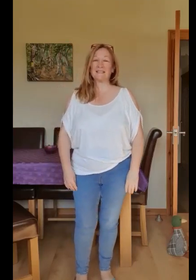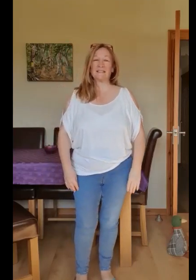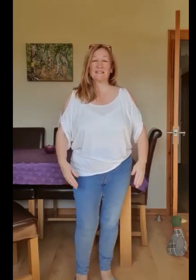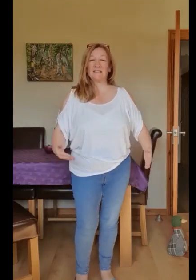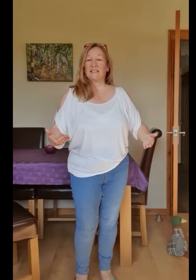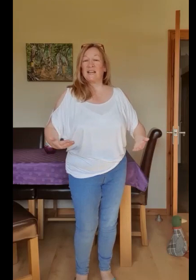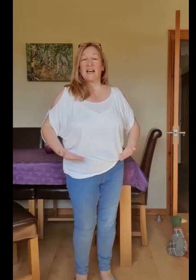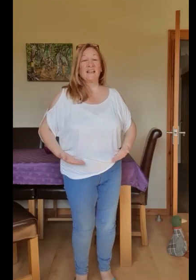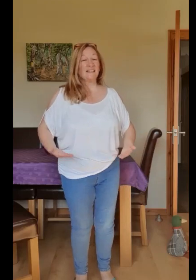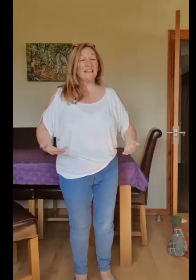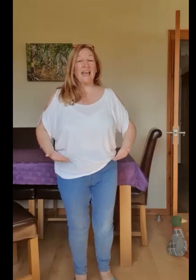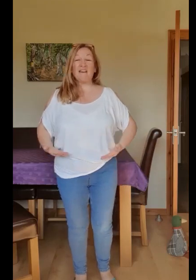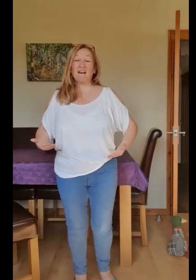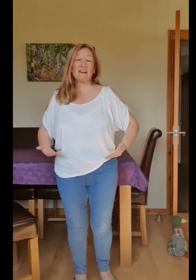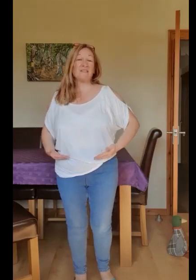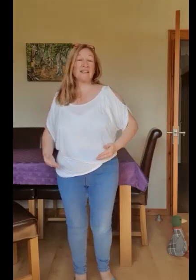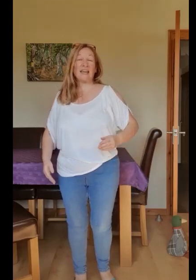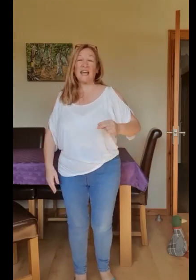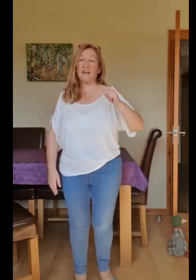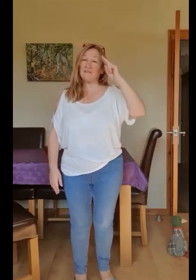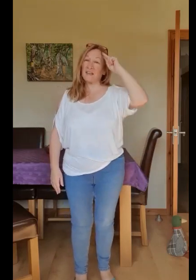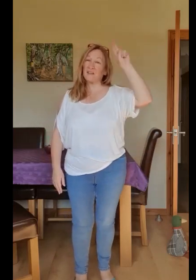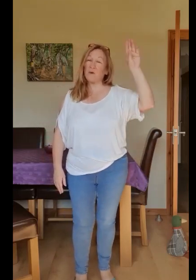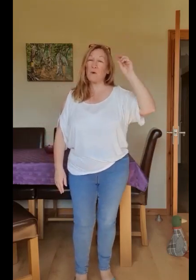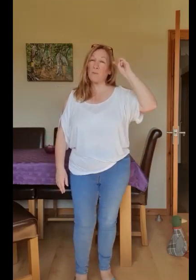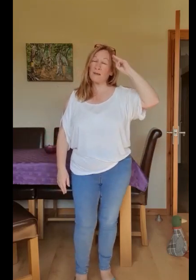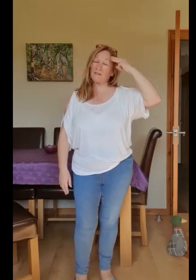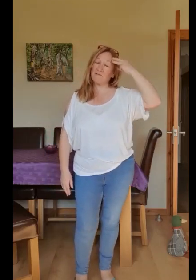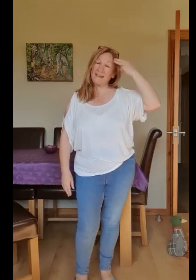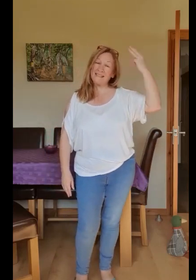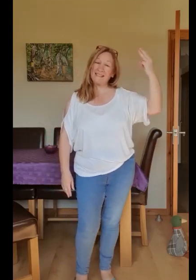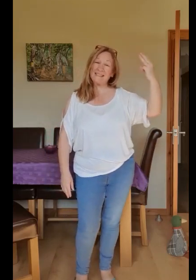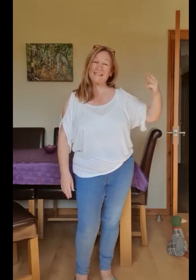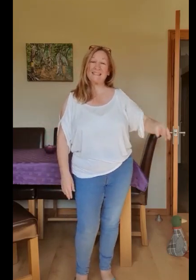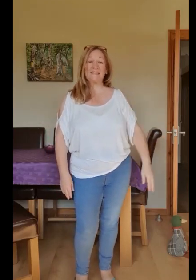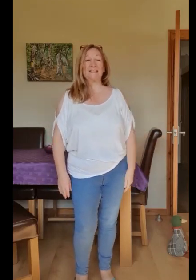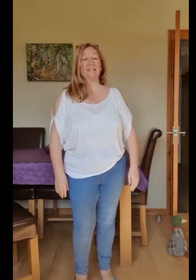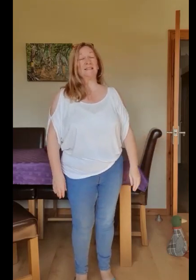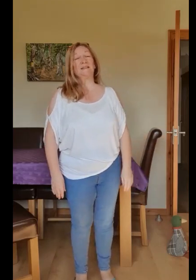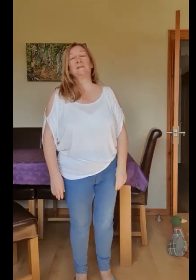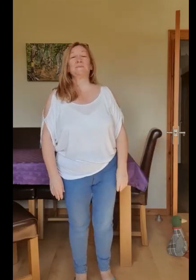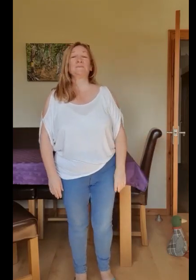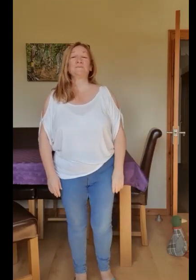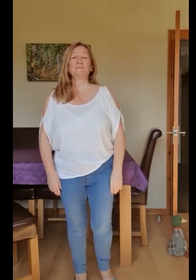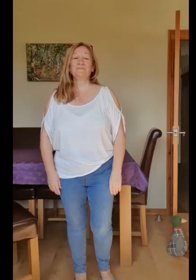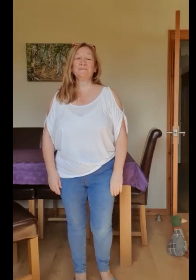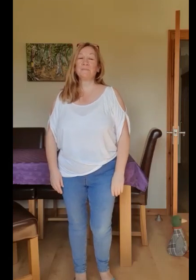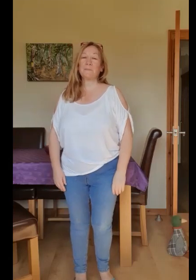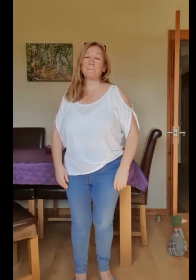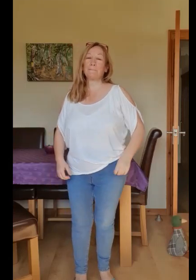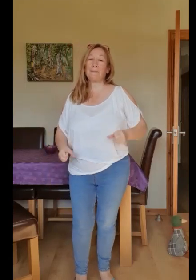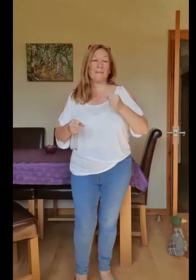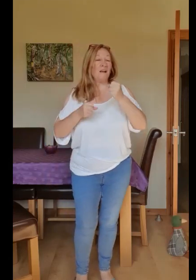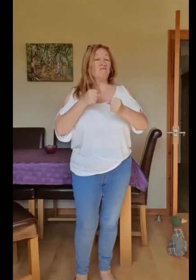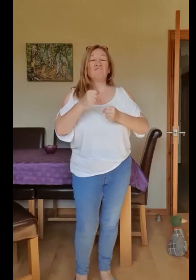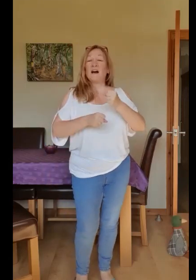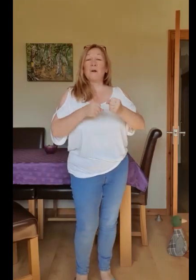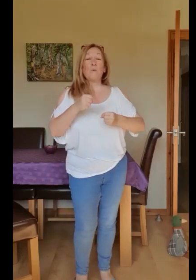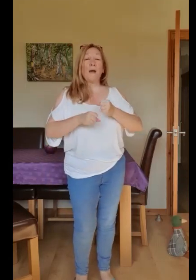see I don't care, I don't care, I they call us crazy, run away